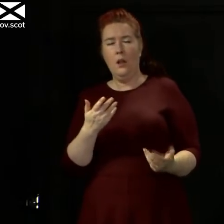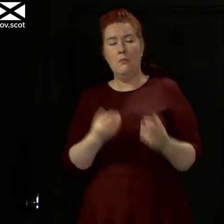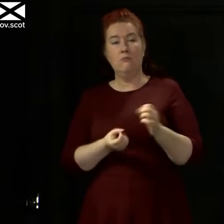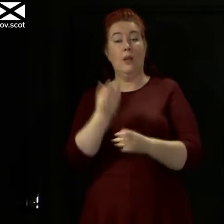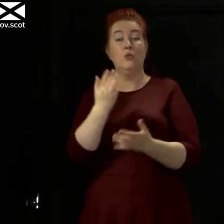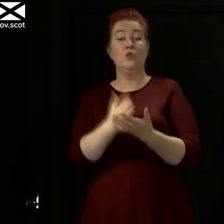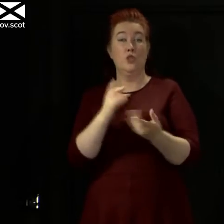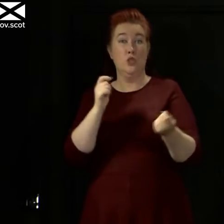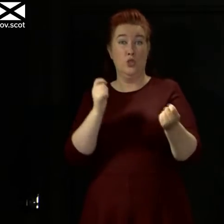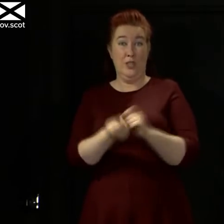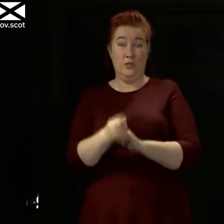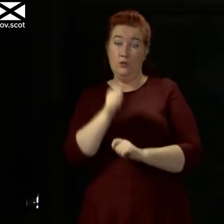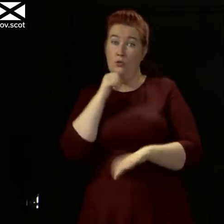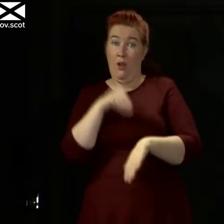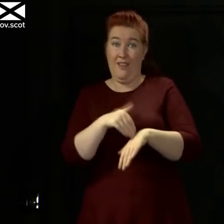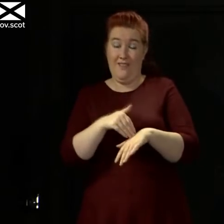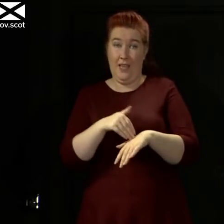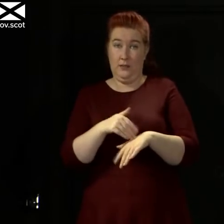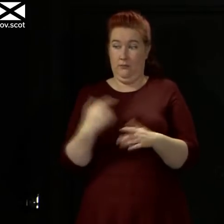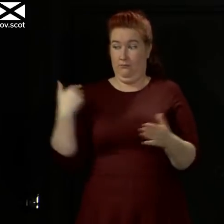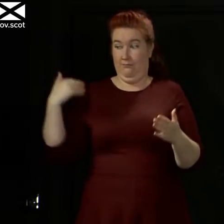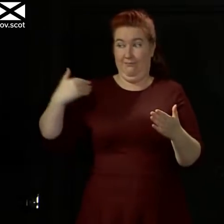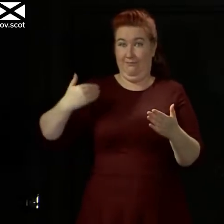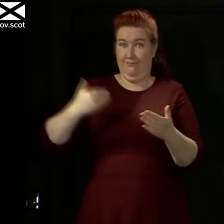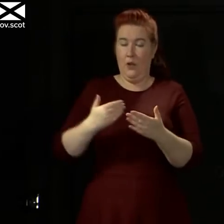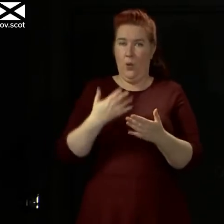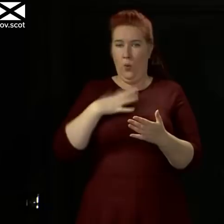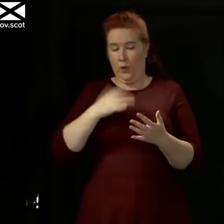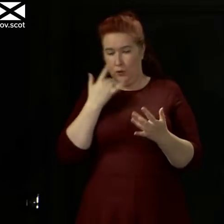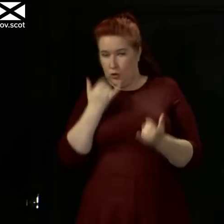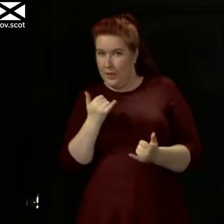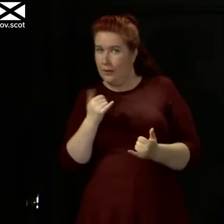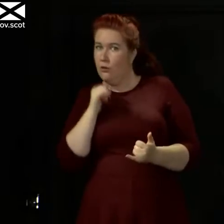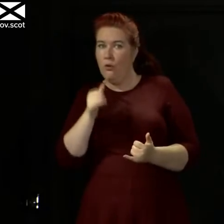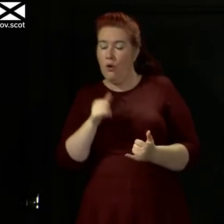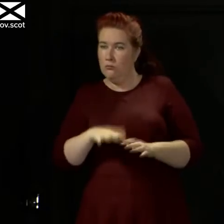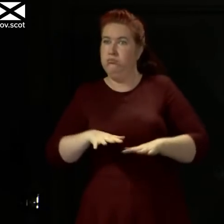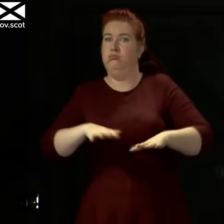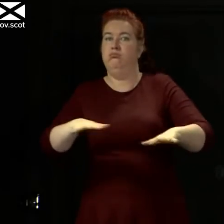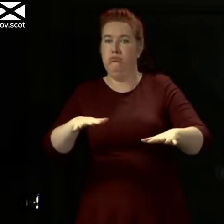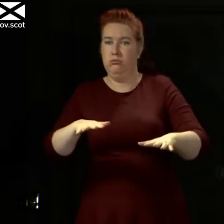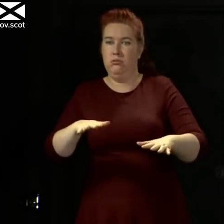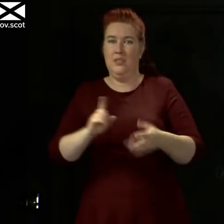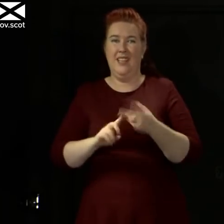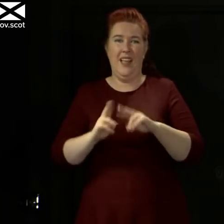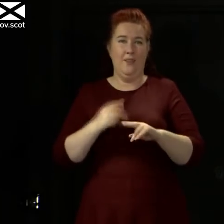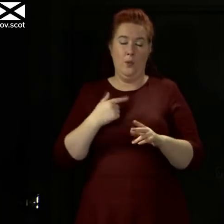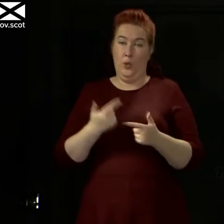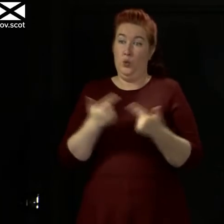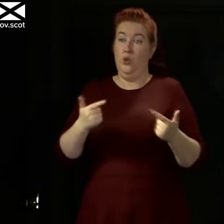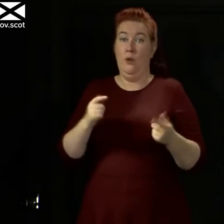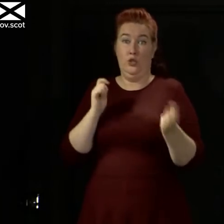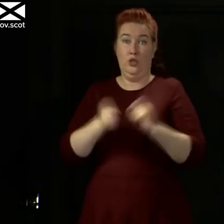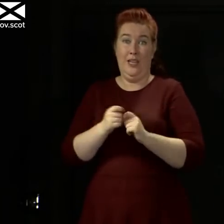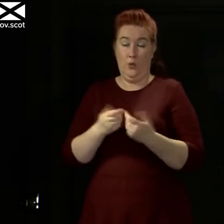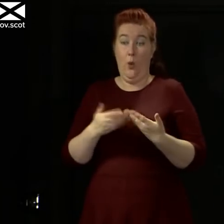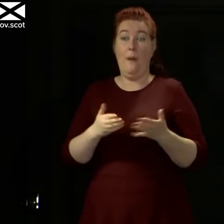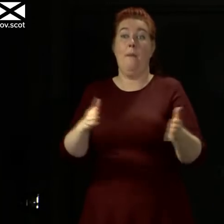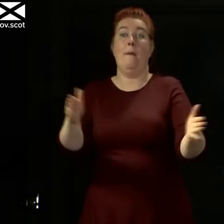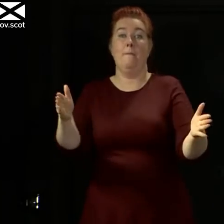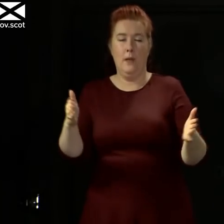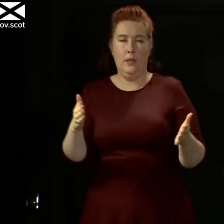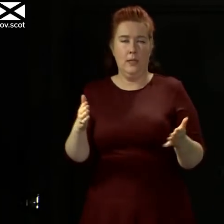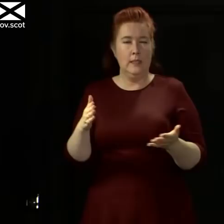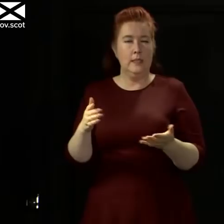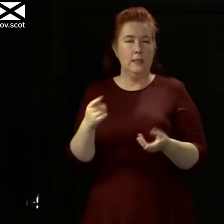adverse effect on spread of the virus before we add anything else into that. Because if we start adding more in at this stage, we raise the